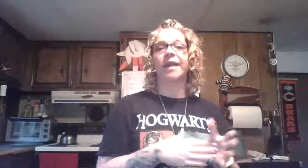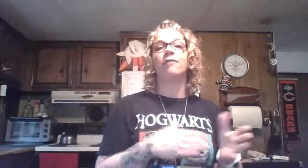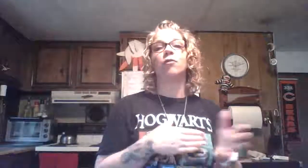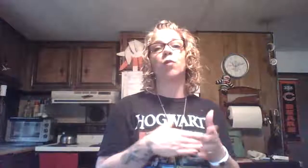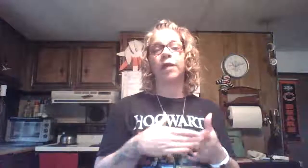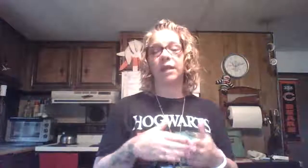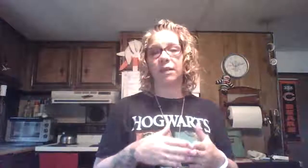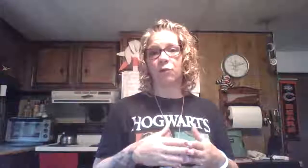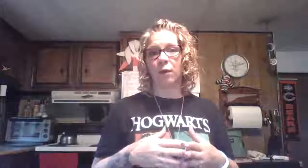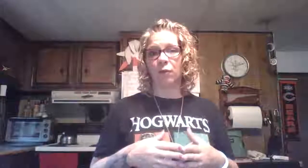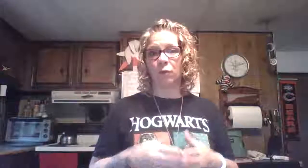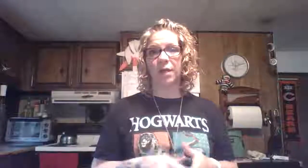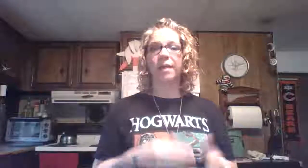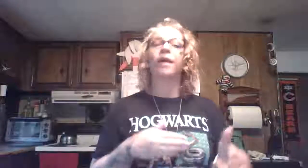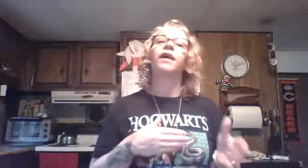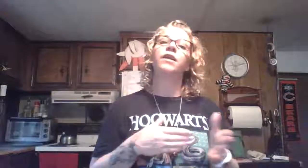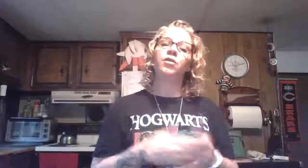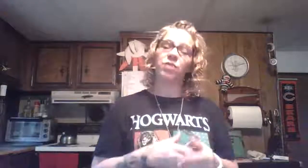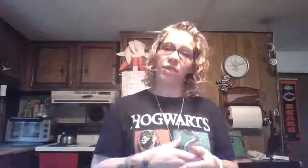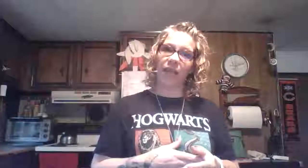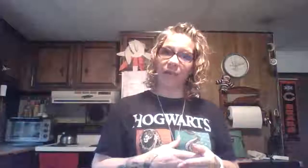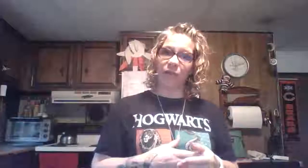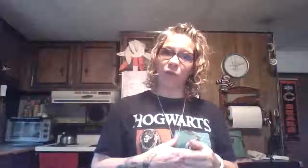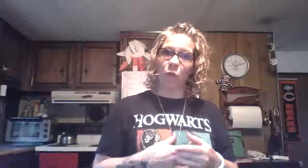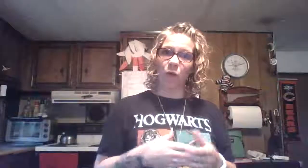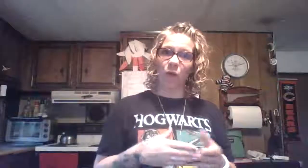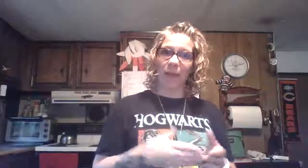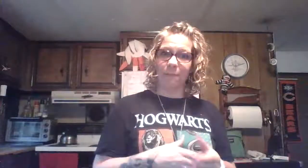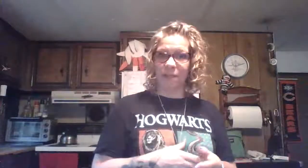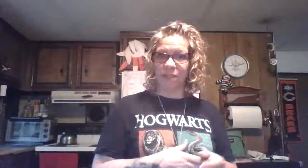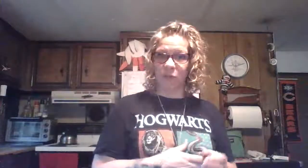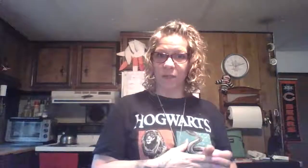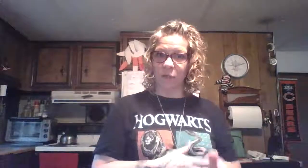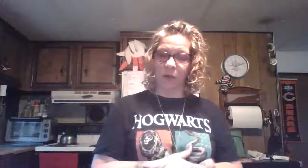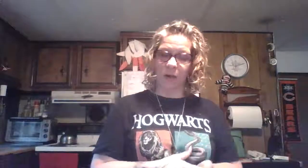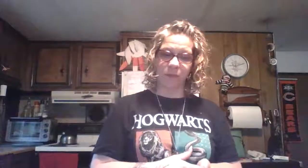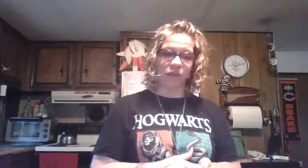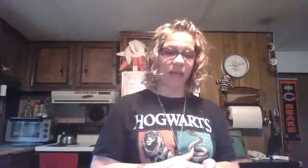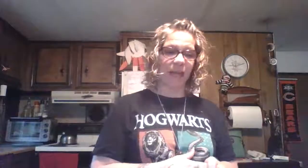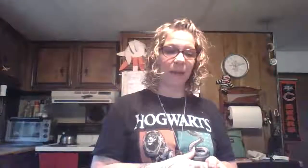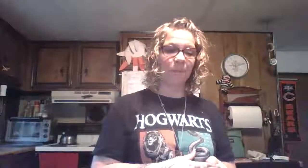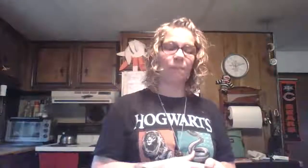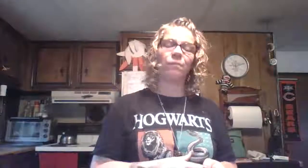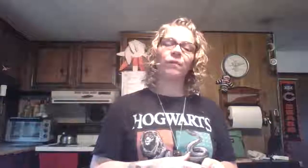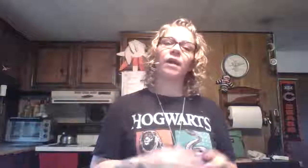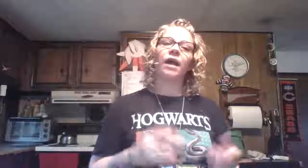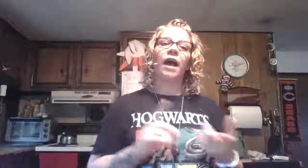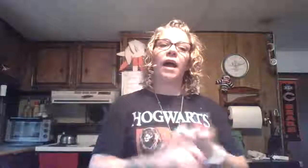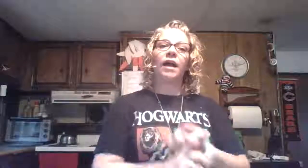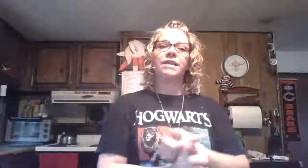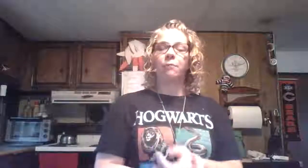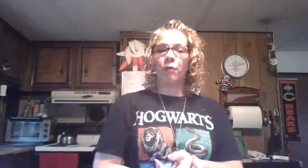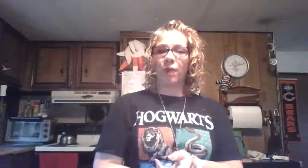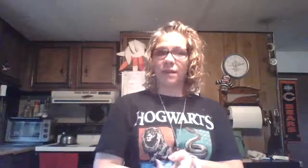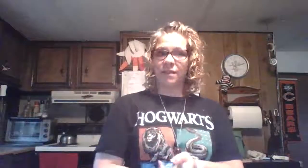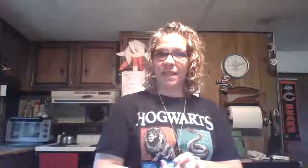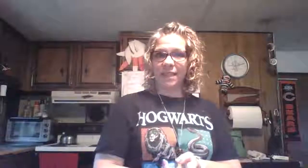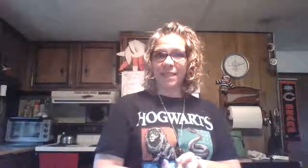if you're working it throughout the week, you still have your eight minutes you need to accomplish today. Did both us and the kids